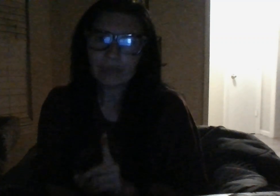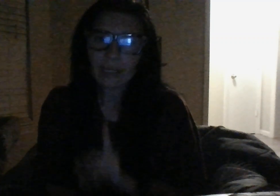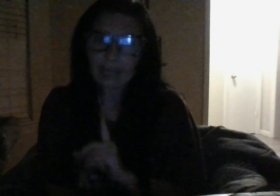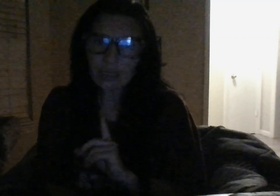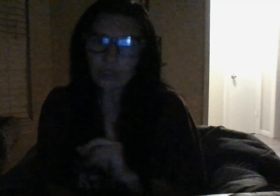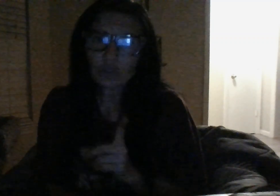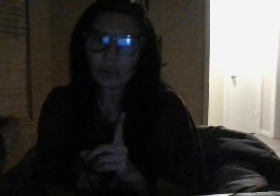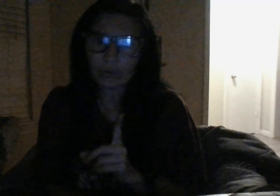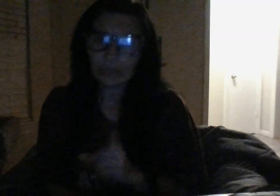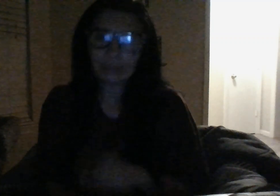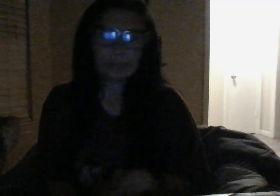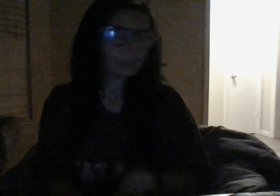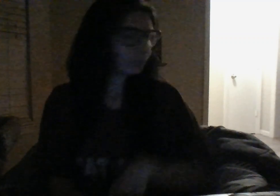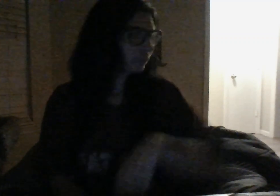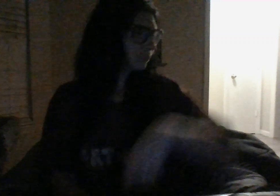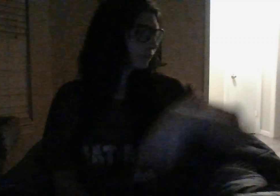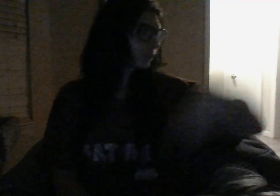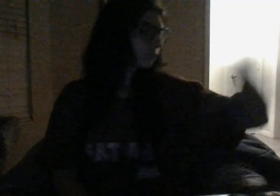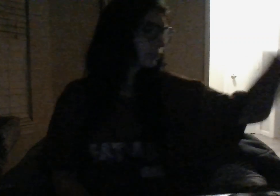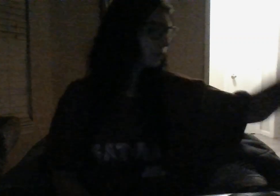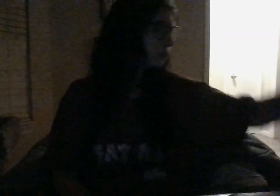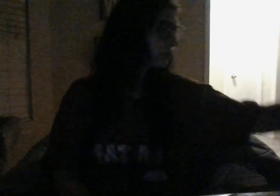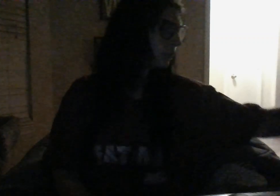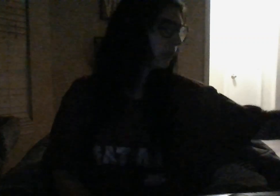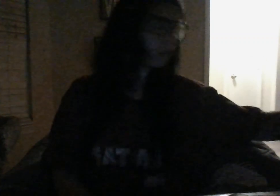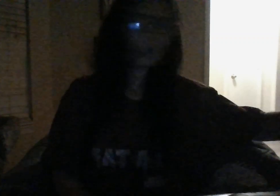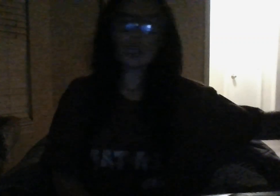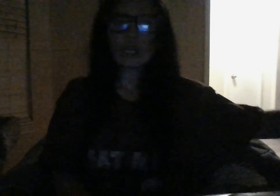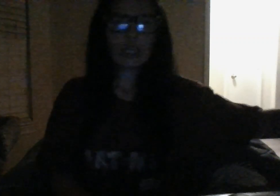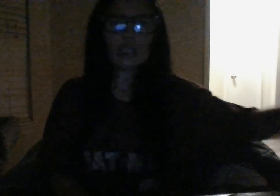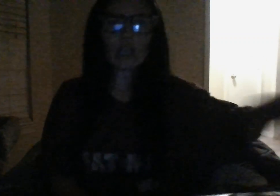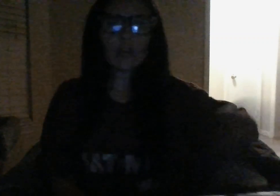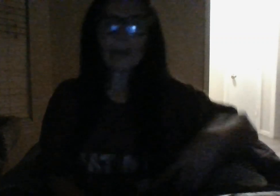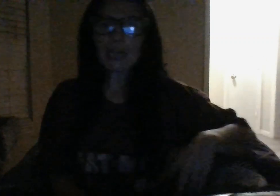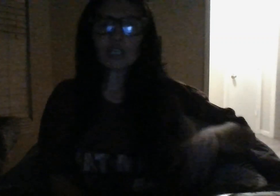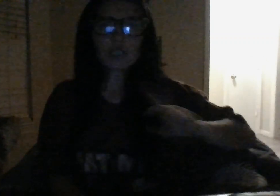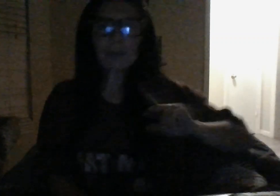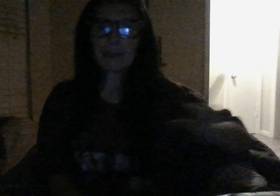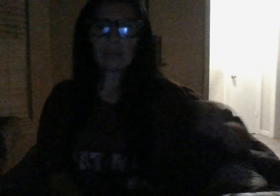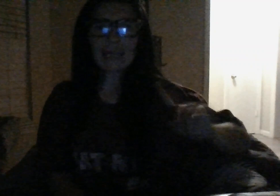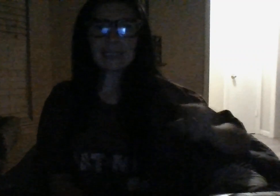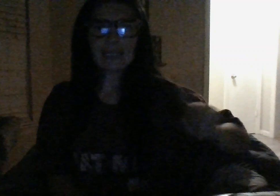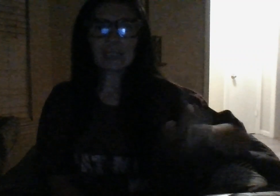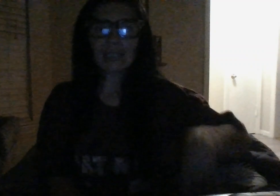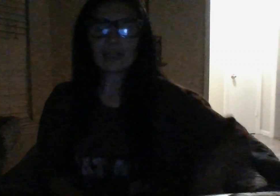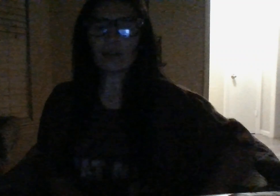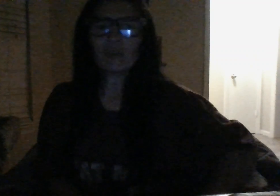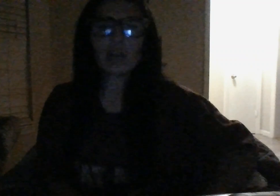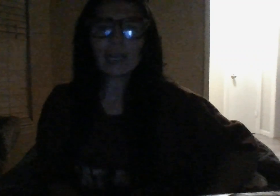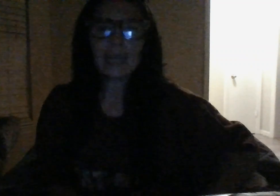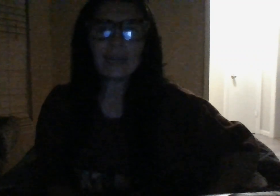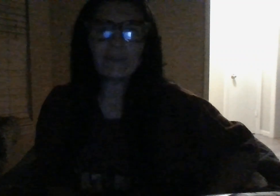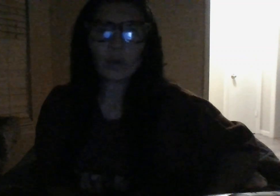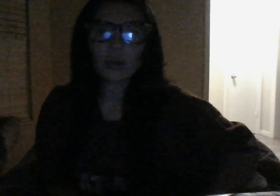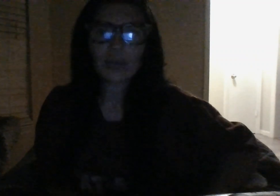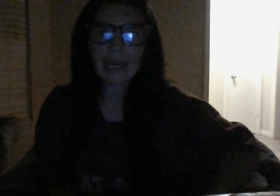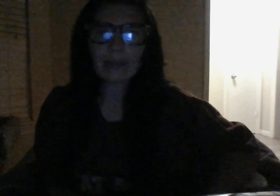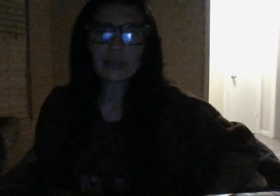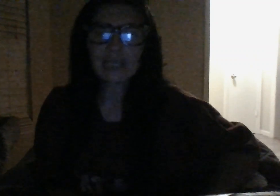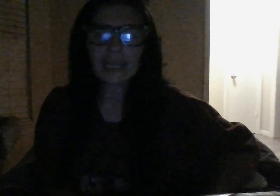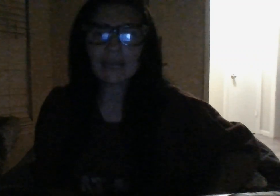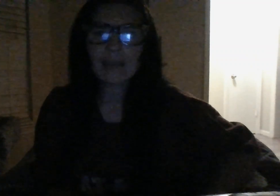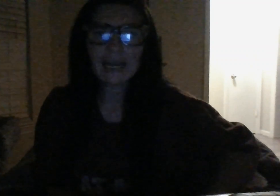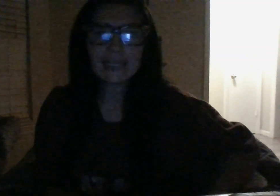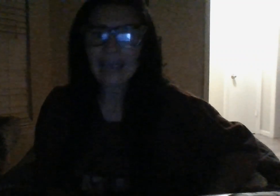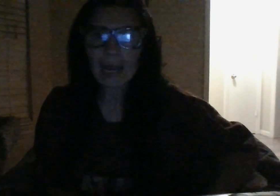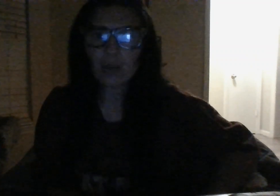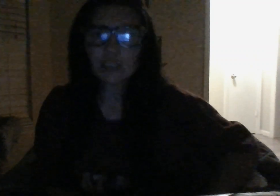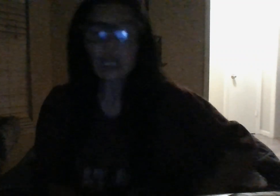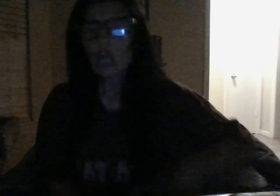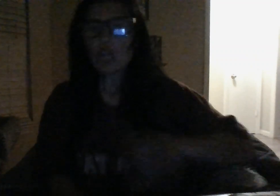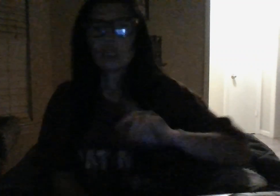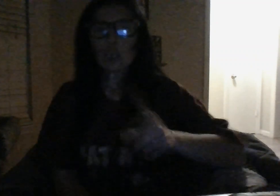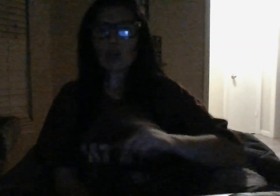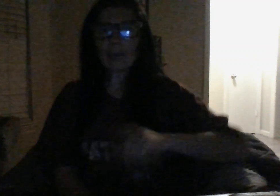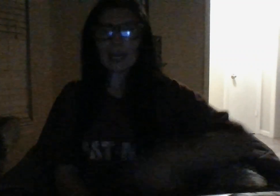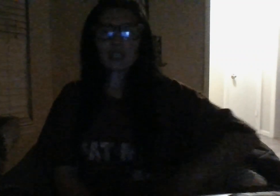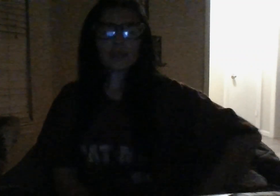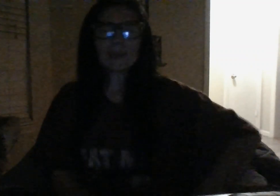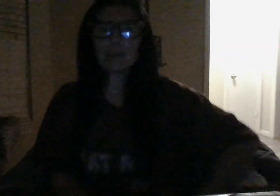and that's the truth nobody should be placing illegal uh hidden voyeur cameras in anybody's house nobody should